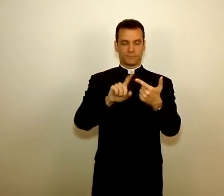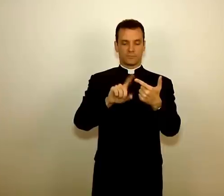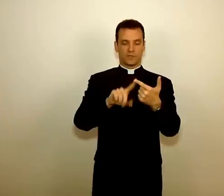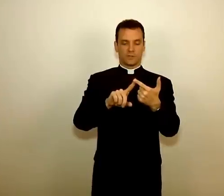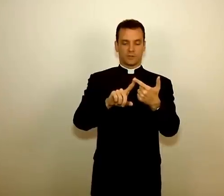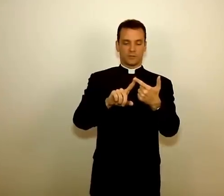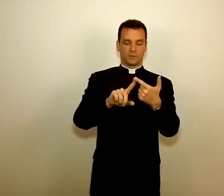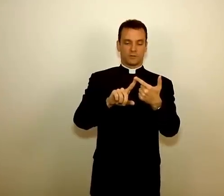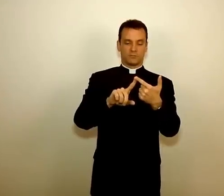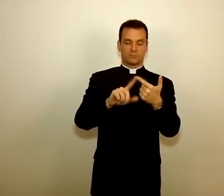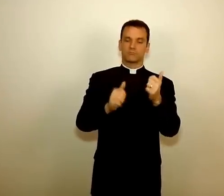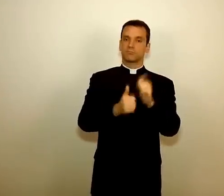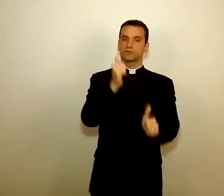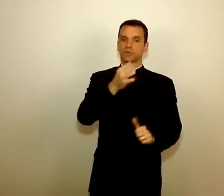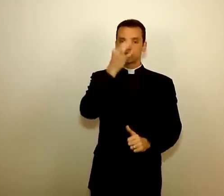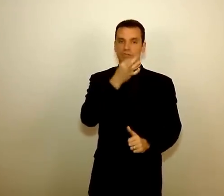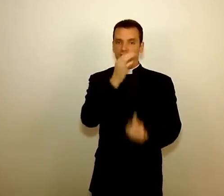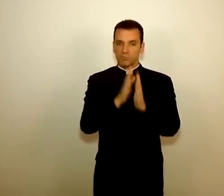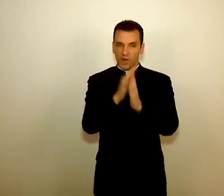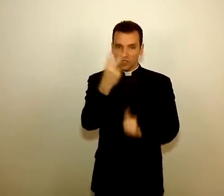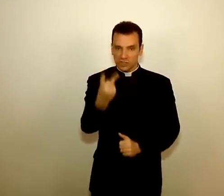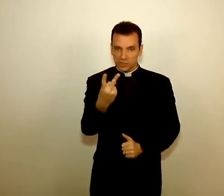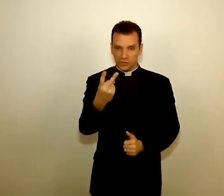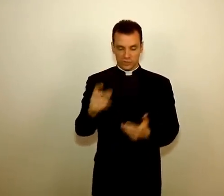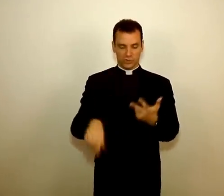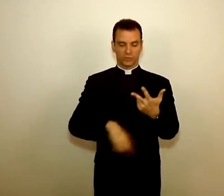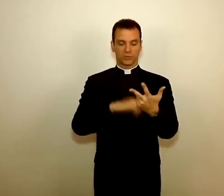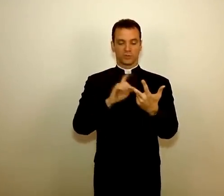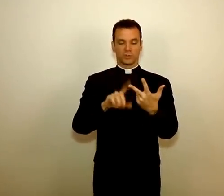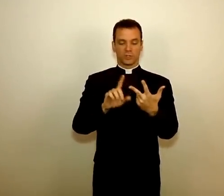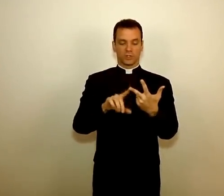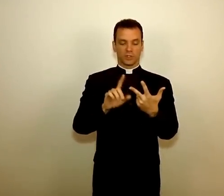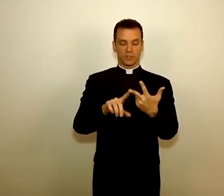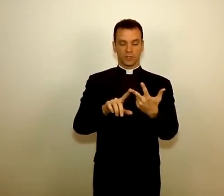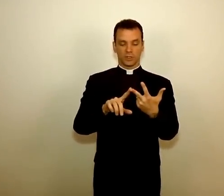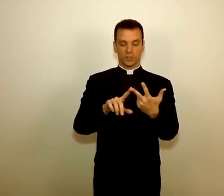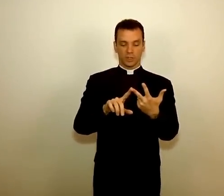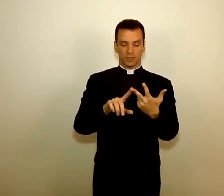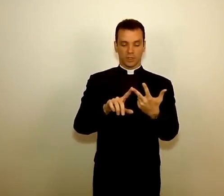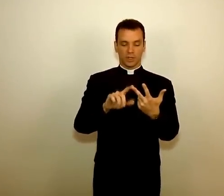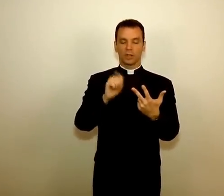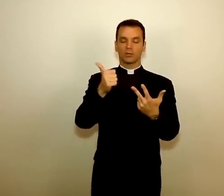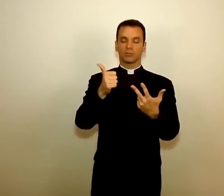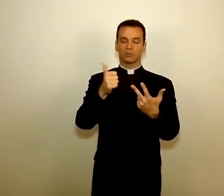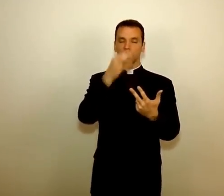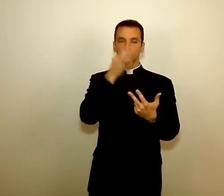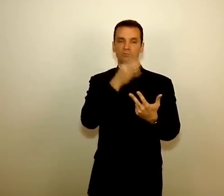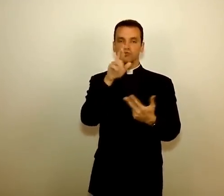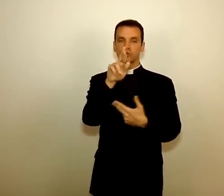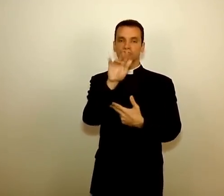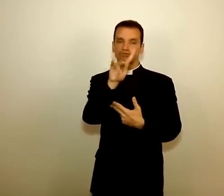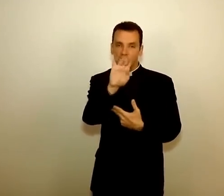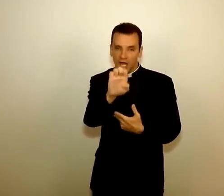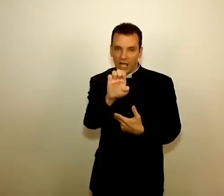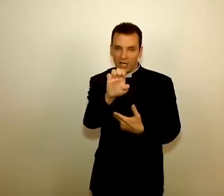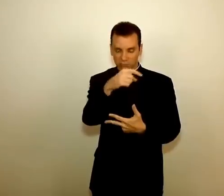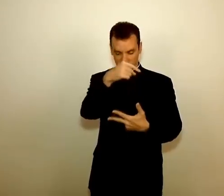Now we've done some of the translating for the greeting, a lot of the translation for Eucharistic prayer number two.